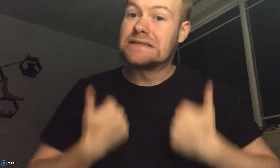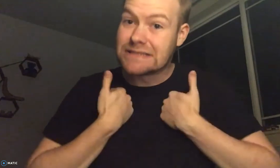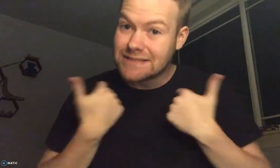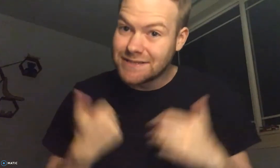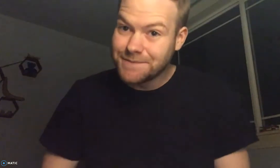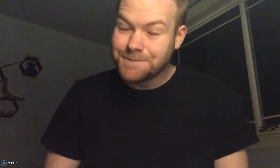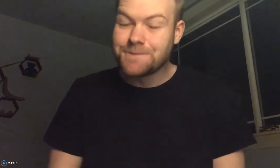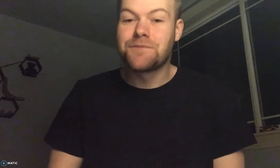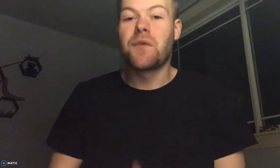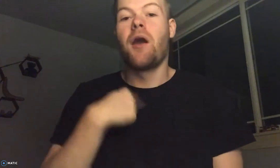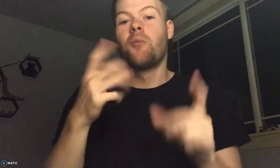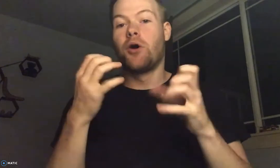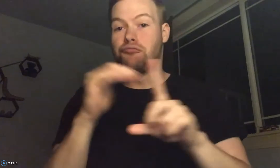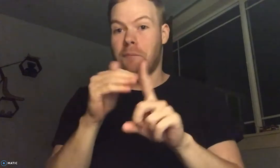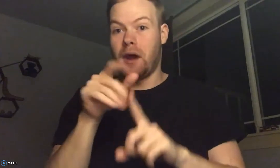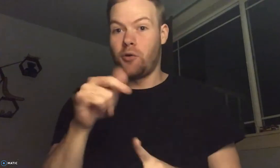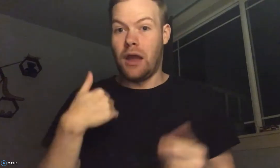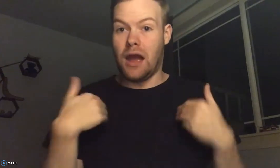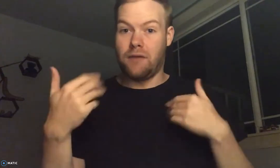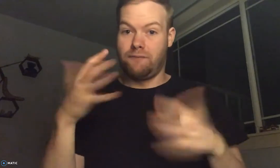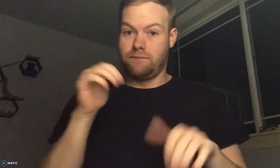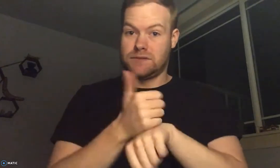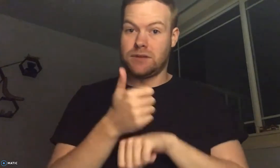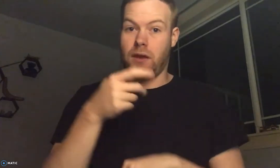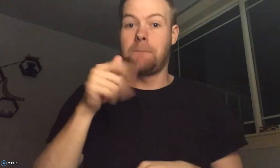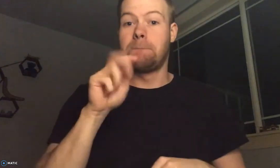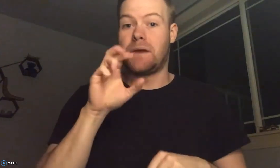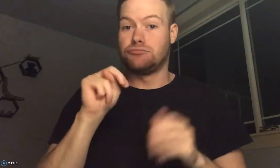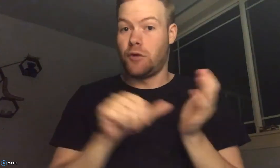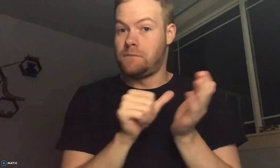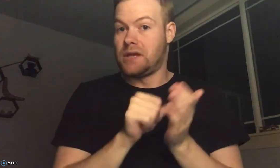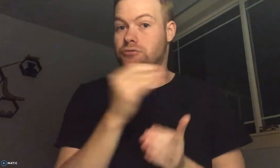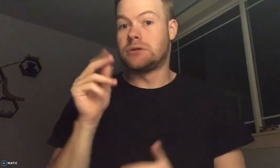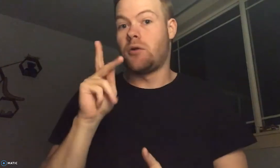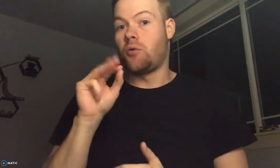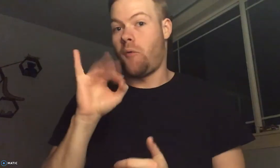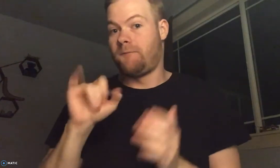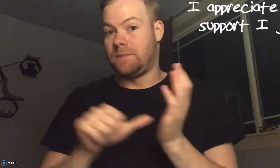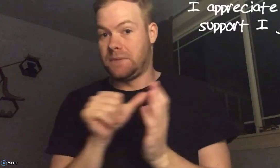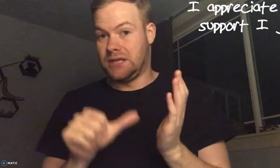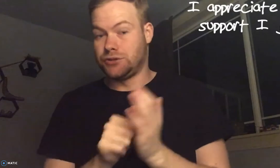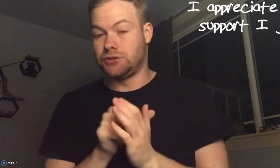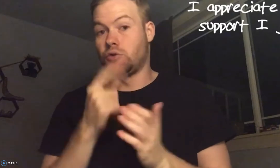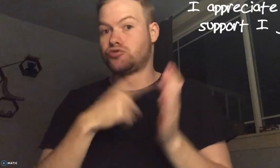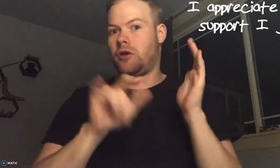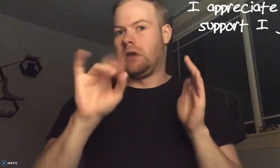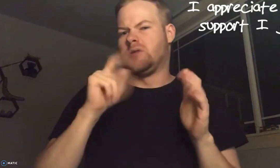if you have anything else you want to say about it and